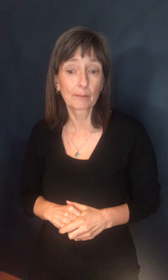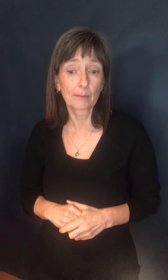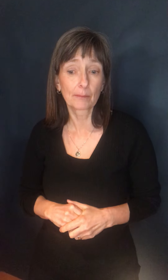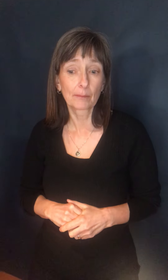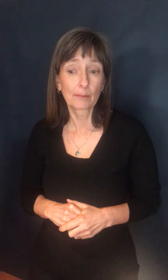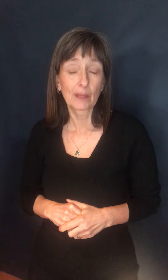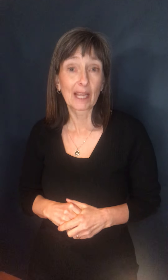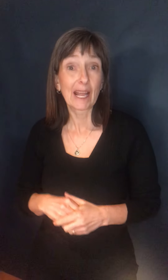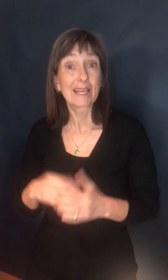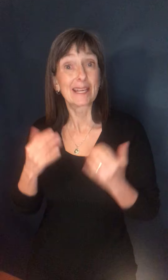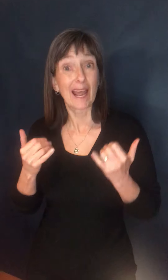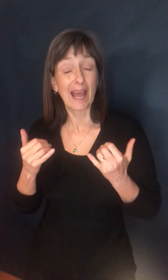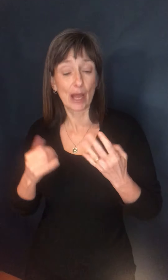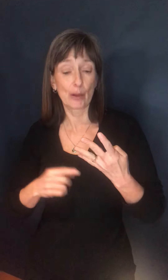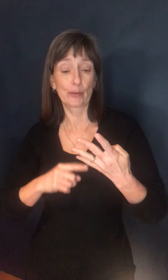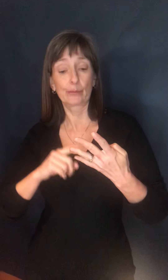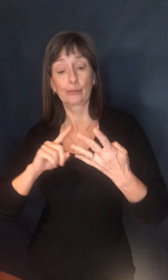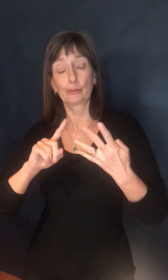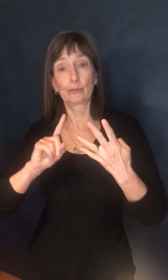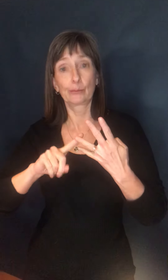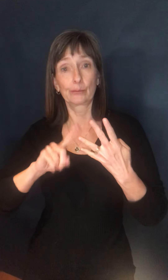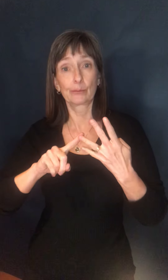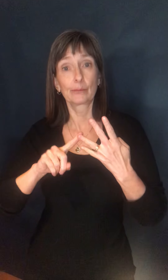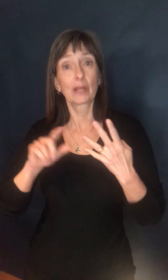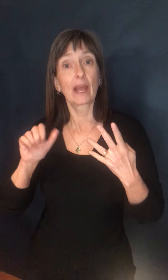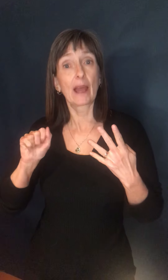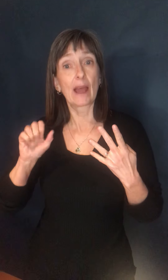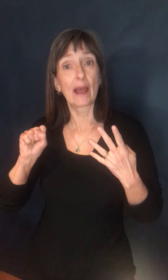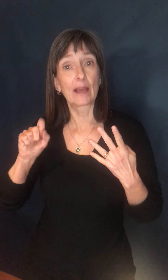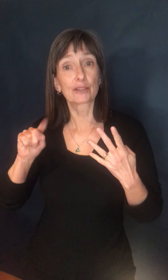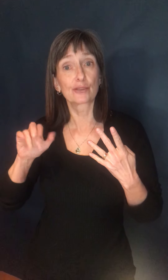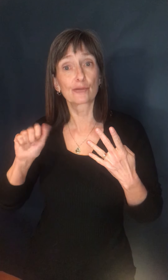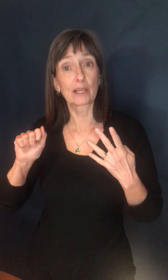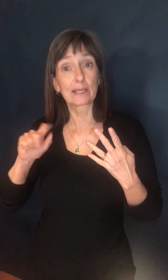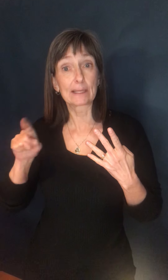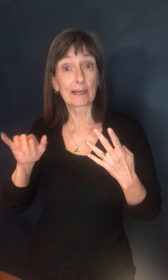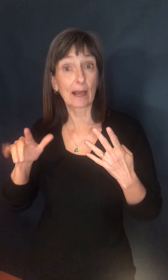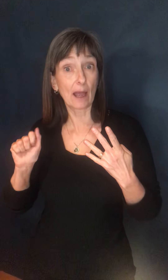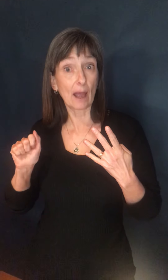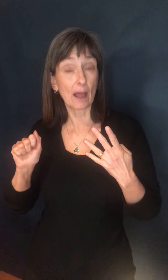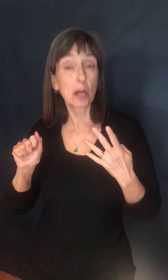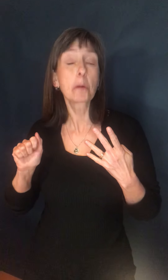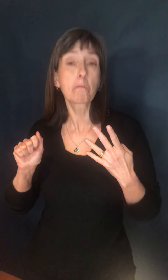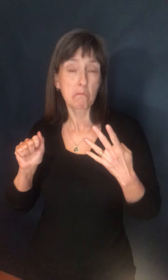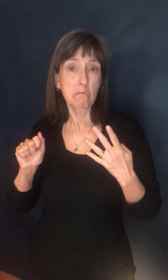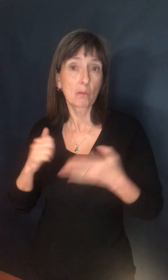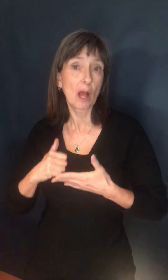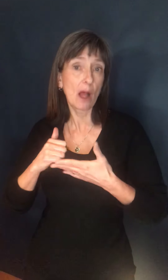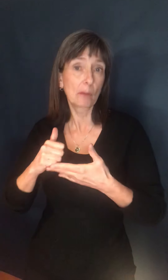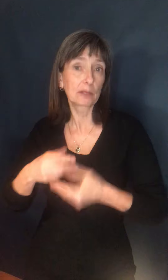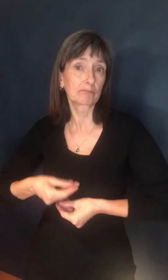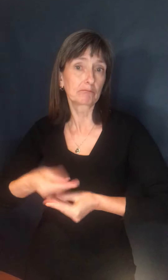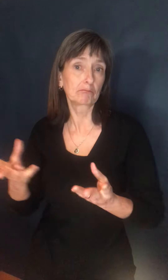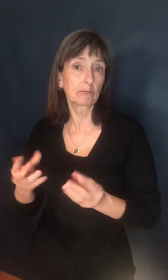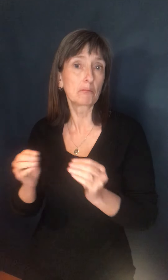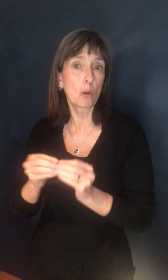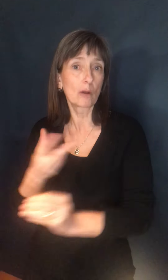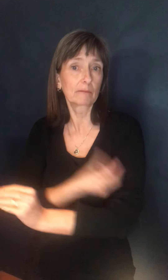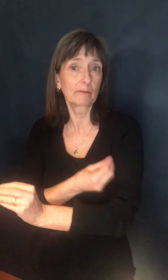AstraZeneca vaccine now that does allow us to, um, get to those groups a little bit sooner. So, um, you know, we will